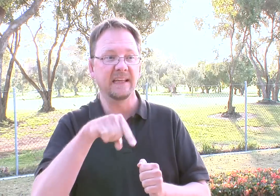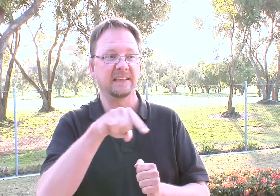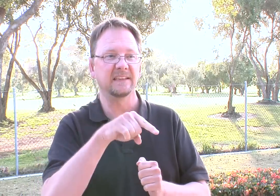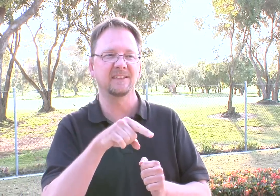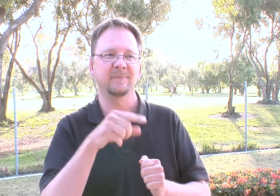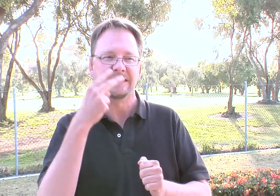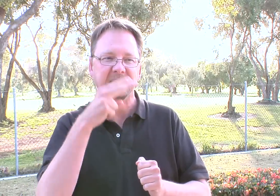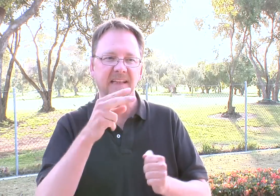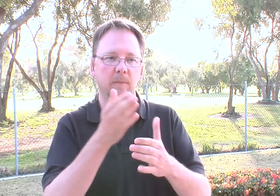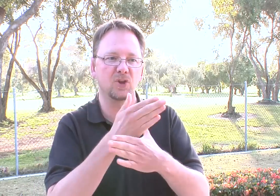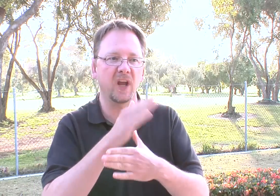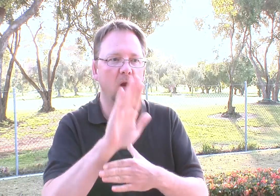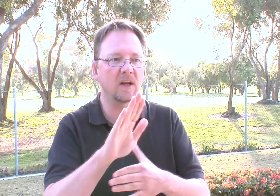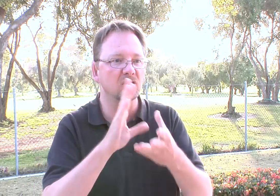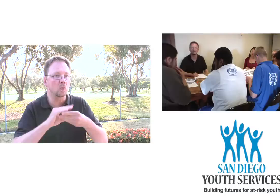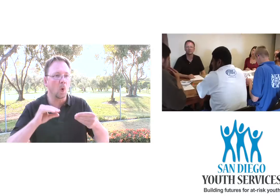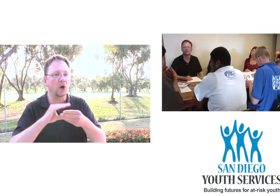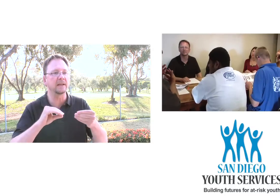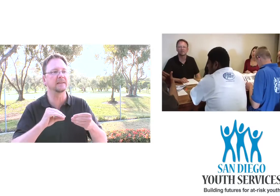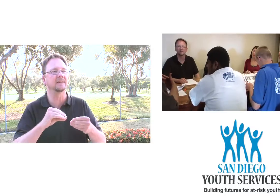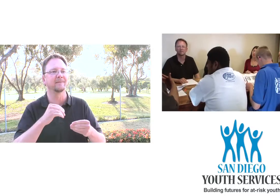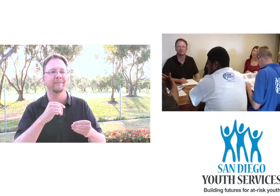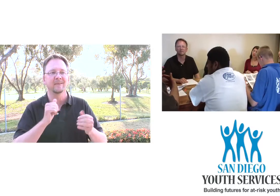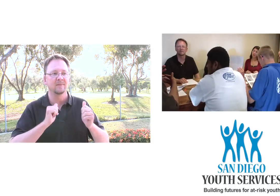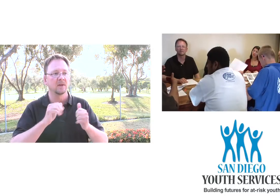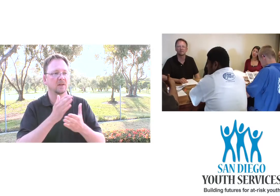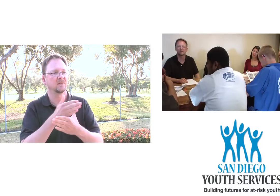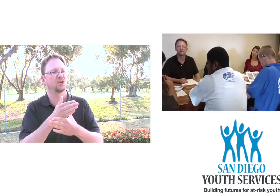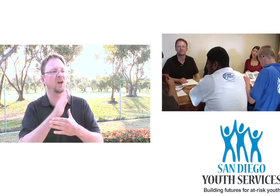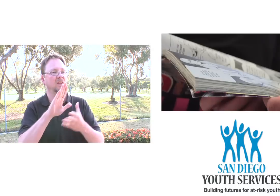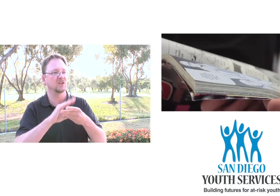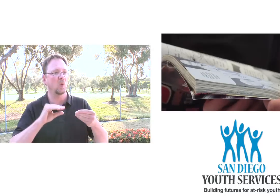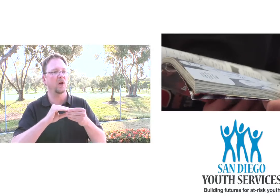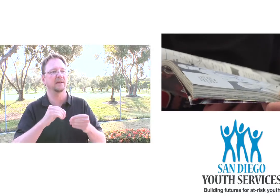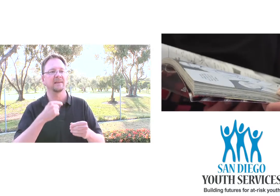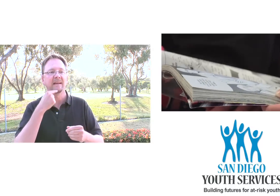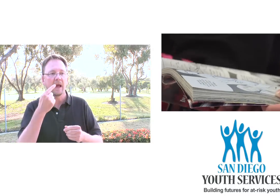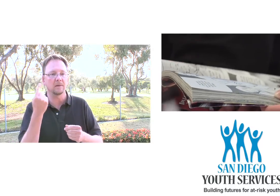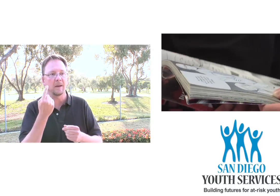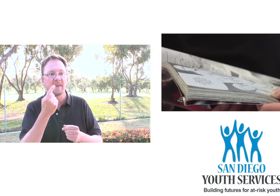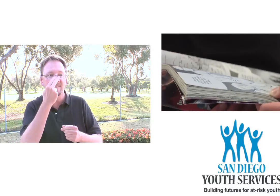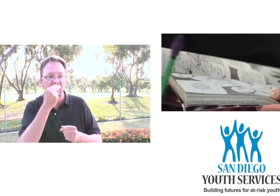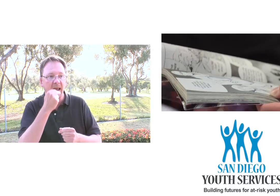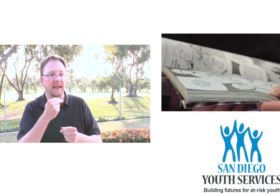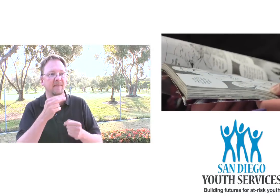My favorite thing about working with the kids here is their stories. They share their stories. You know, they